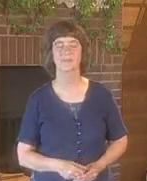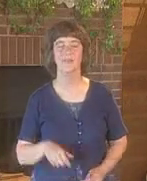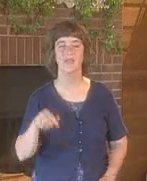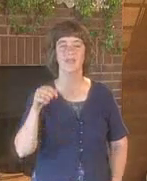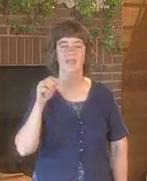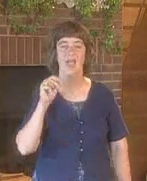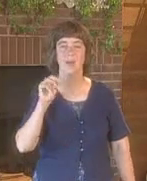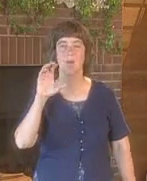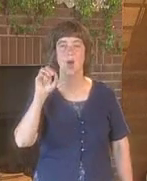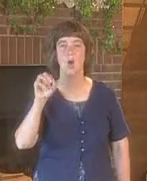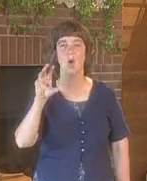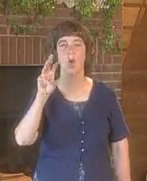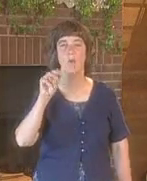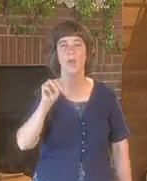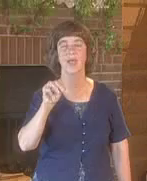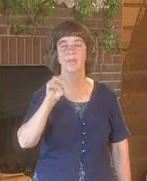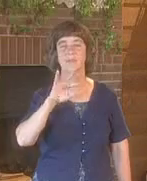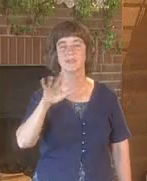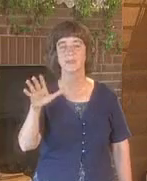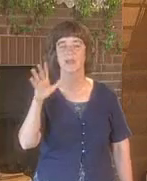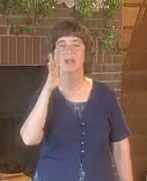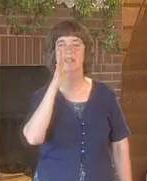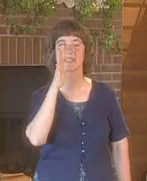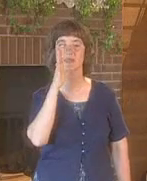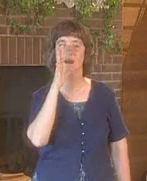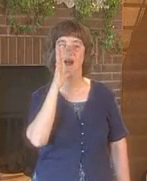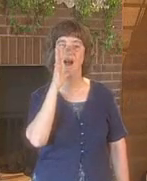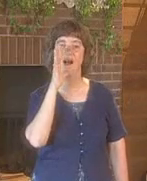M-O-M spells mom.